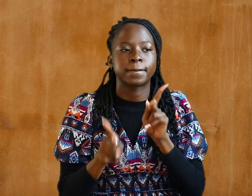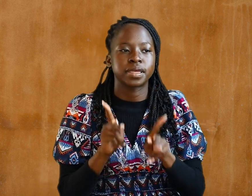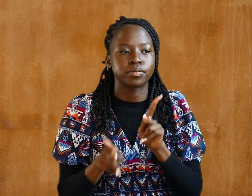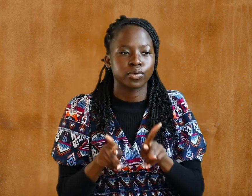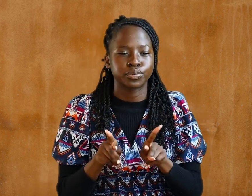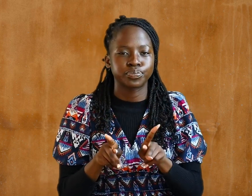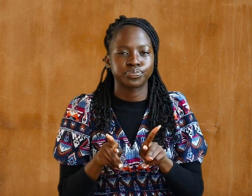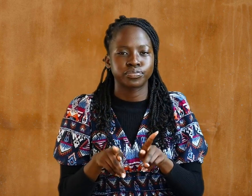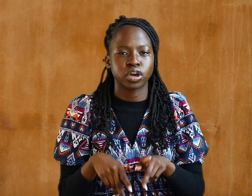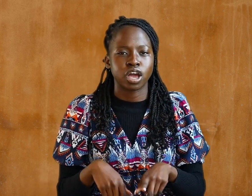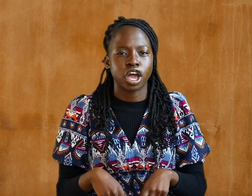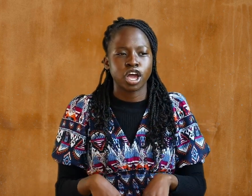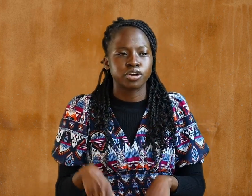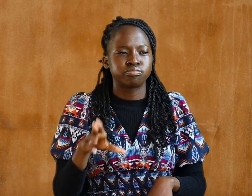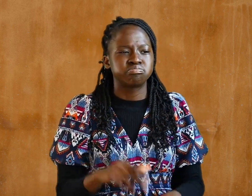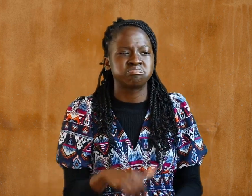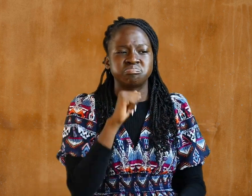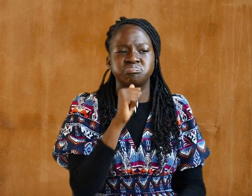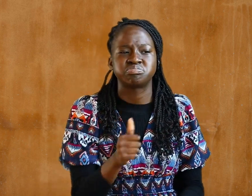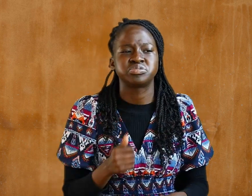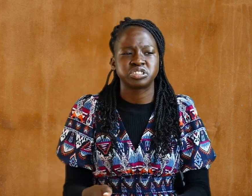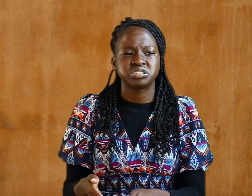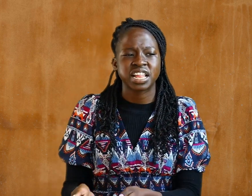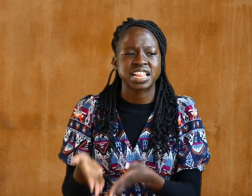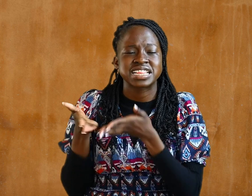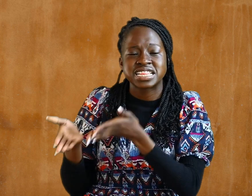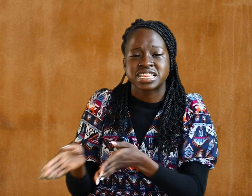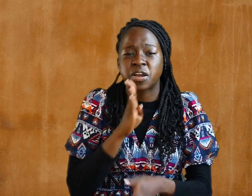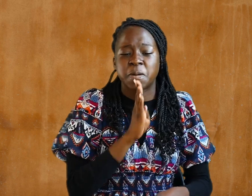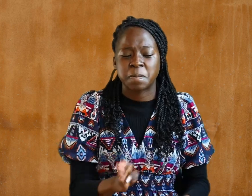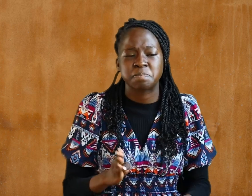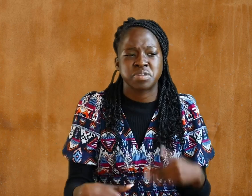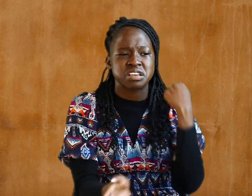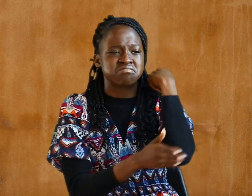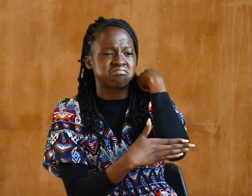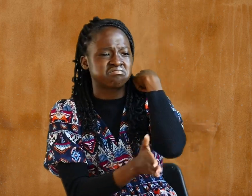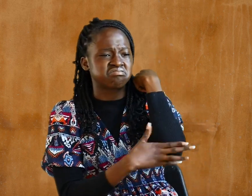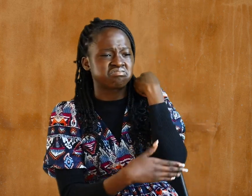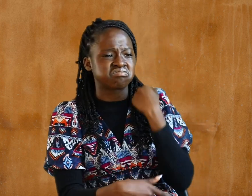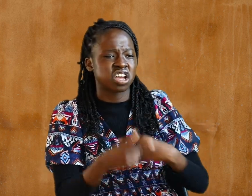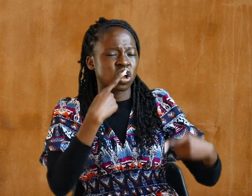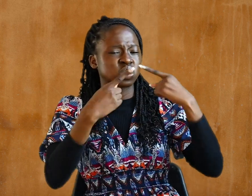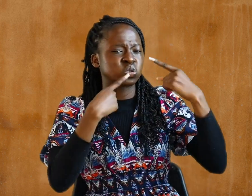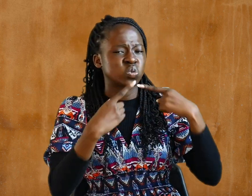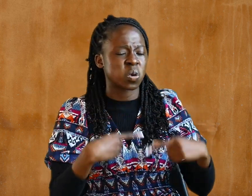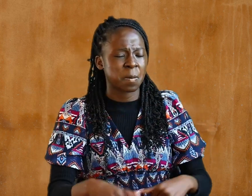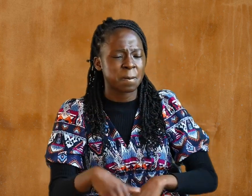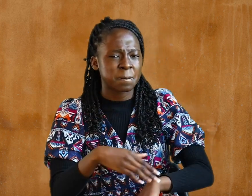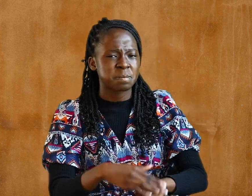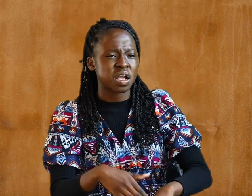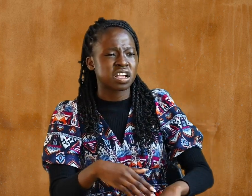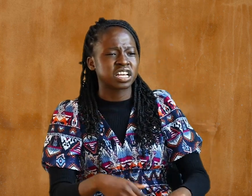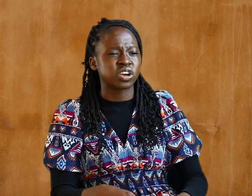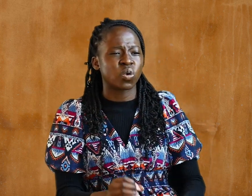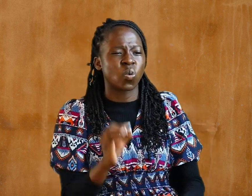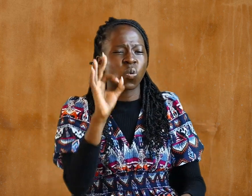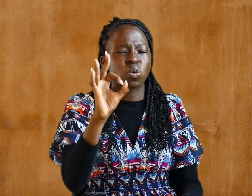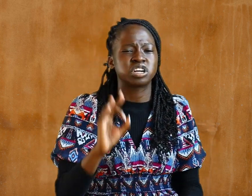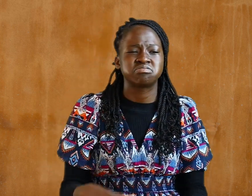Nor should there be obscenity, bullish talk, or coarse joking, which are out